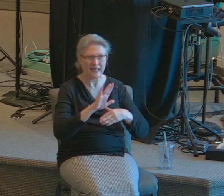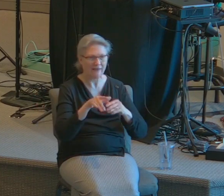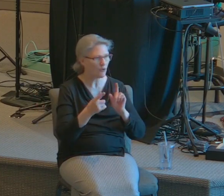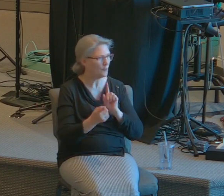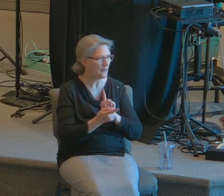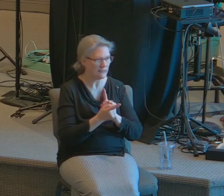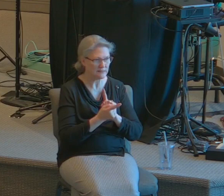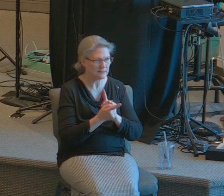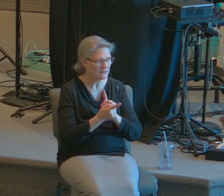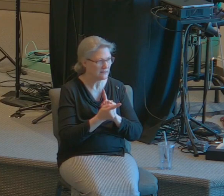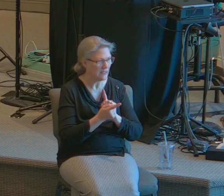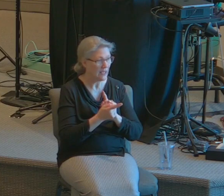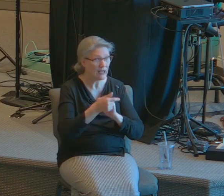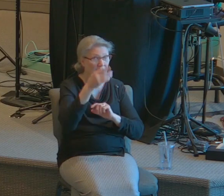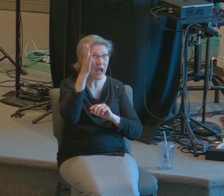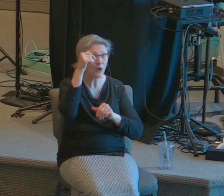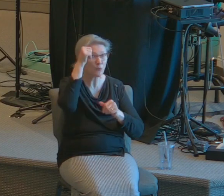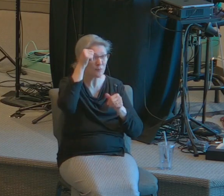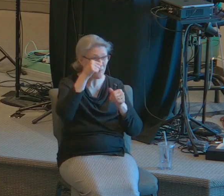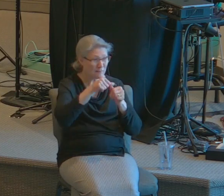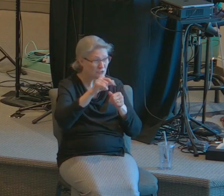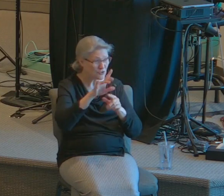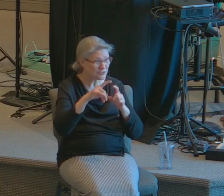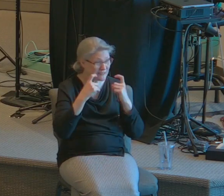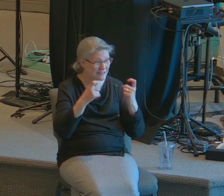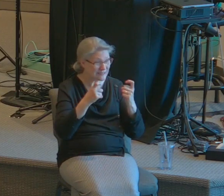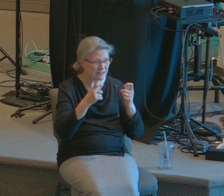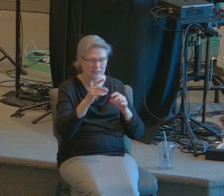remembers those sins no more